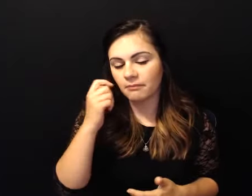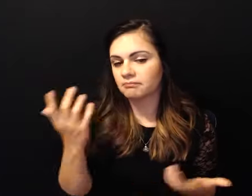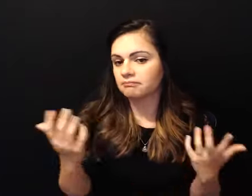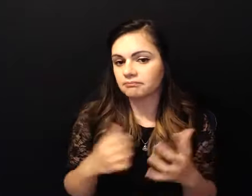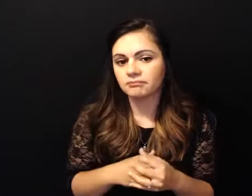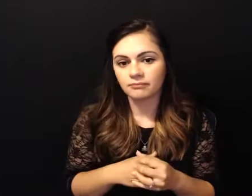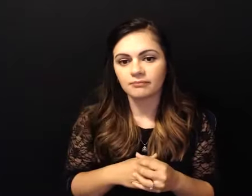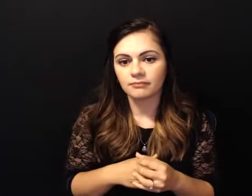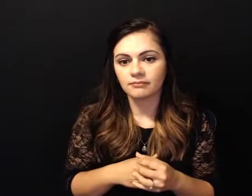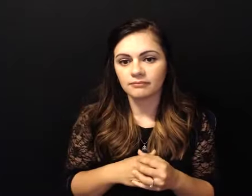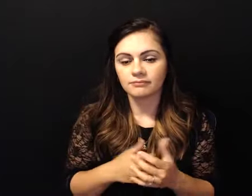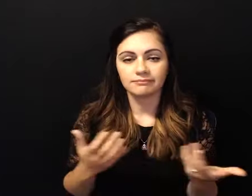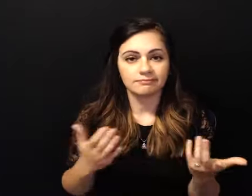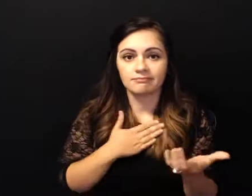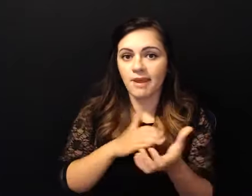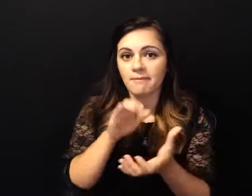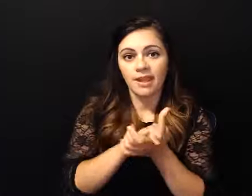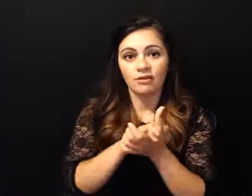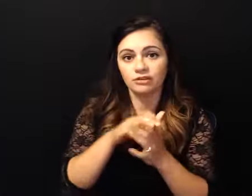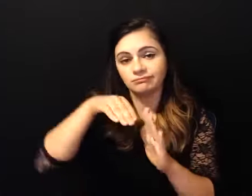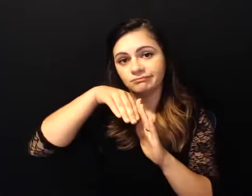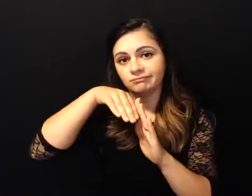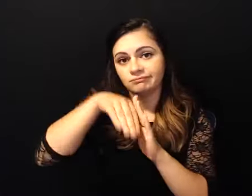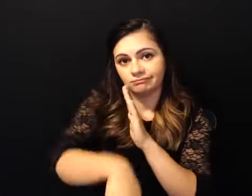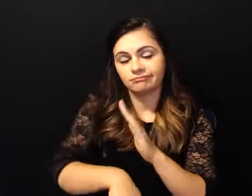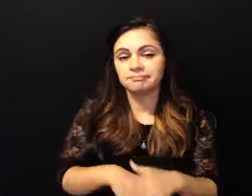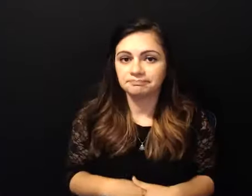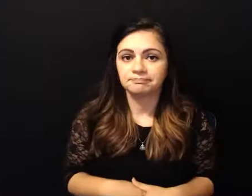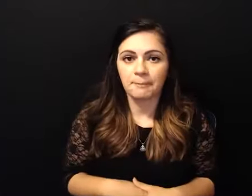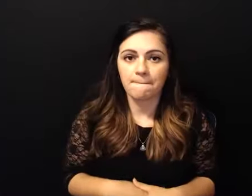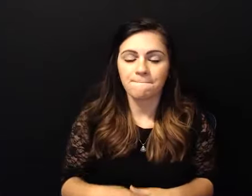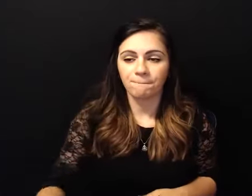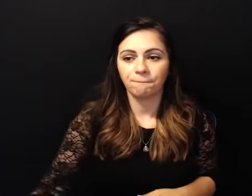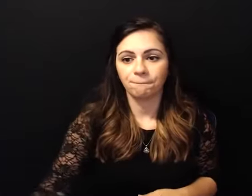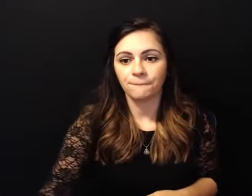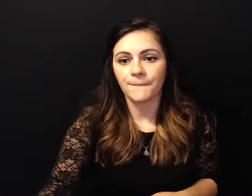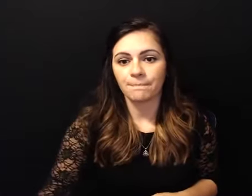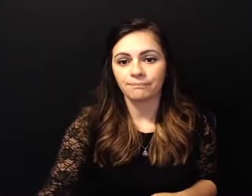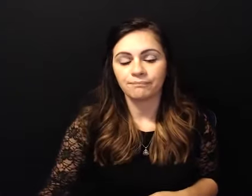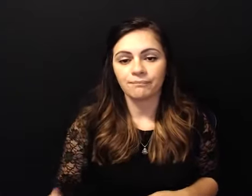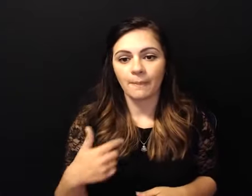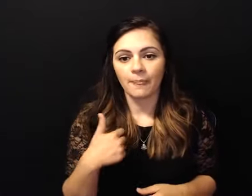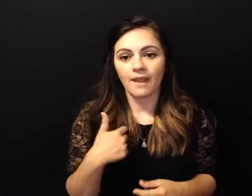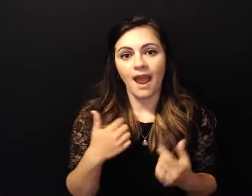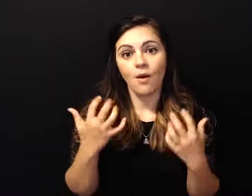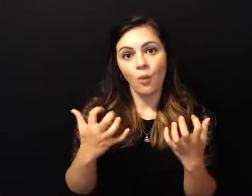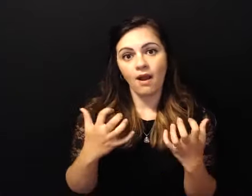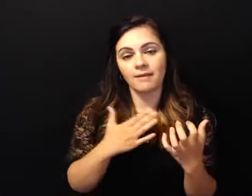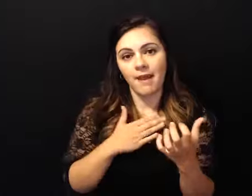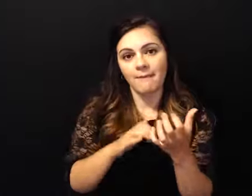my marriage fell apart you know um i wanted my marriage to stay together as much as i possibly could what